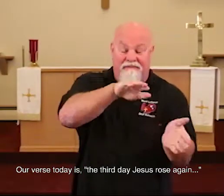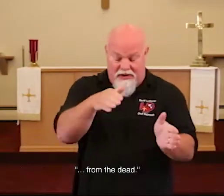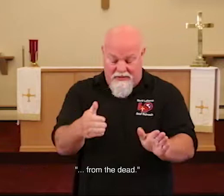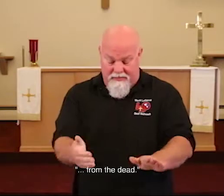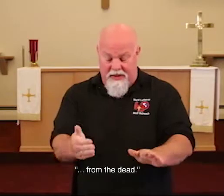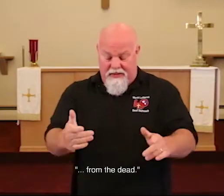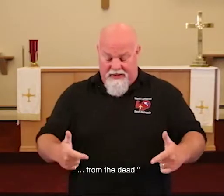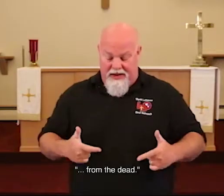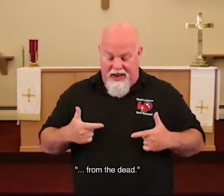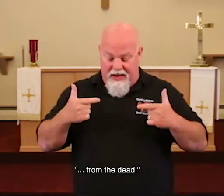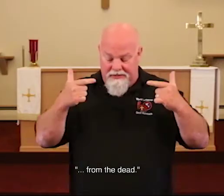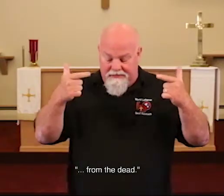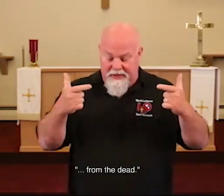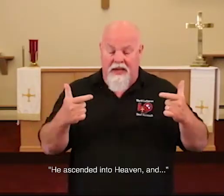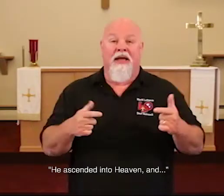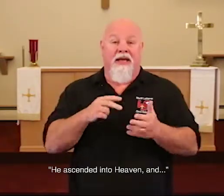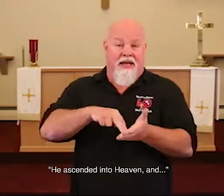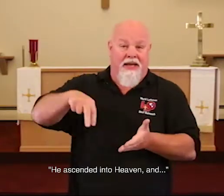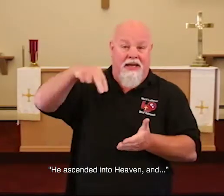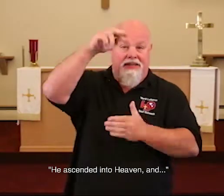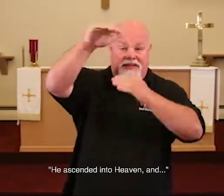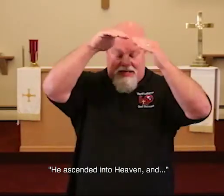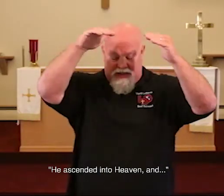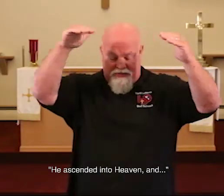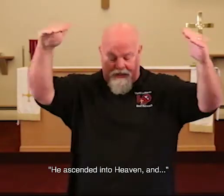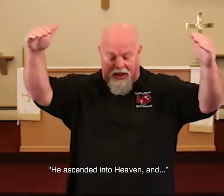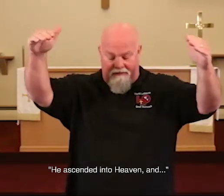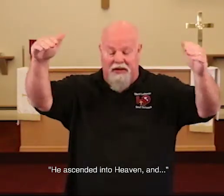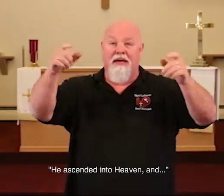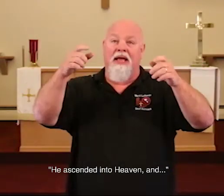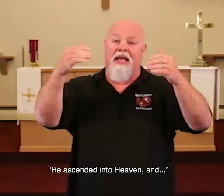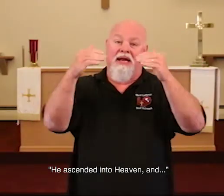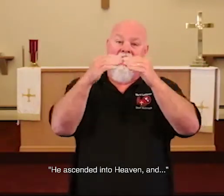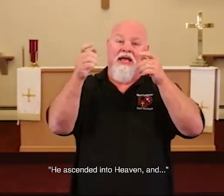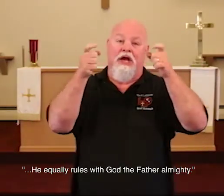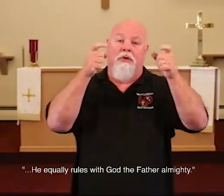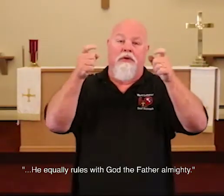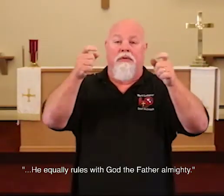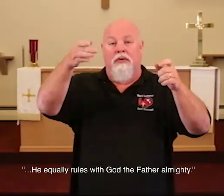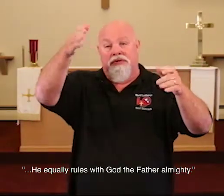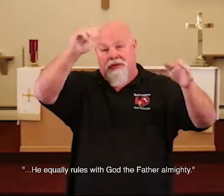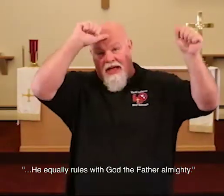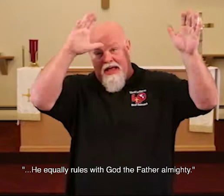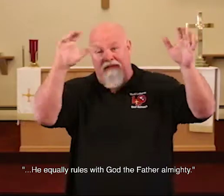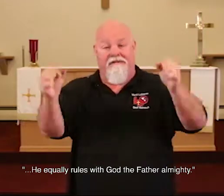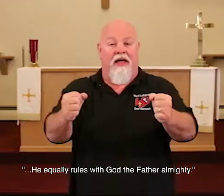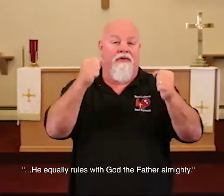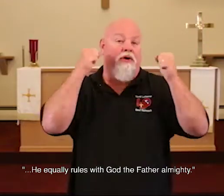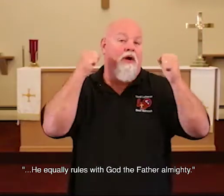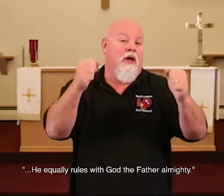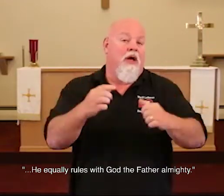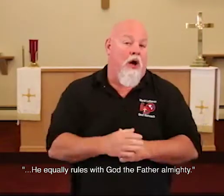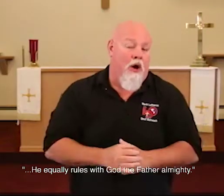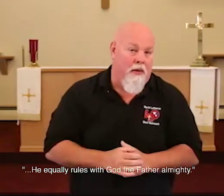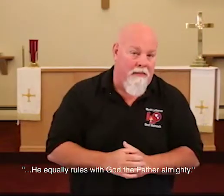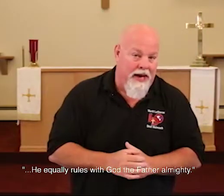from the dead. He ascended into heaven, and He equally rose with God the Father Almighty.